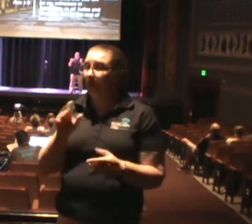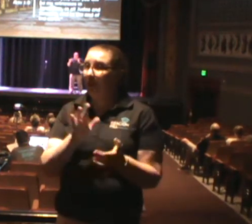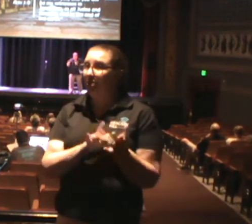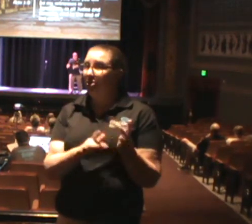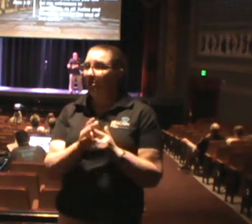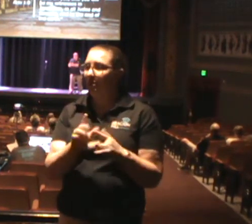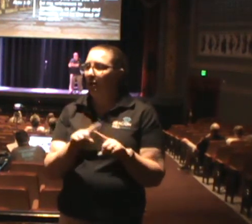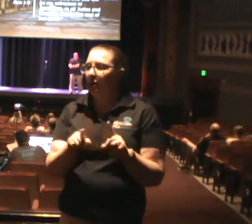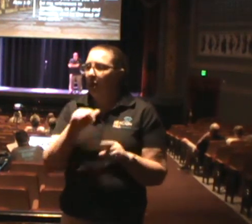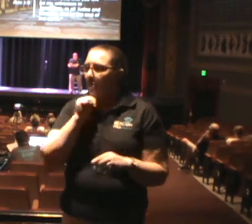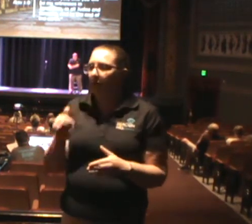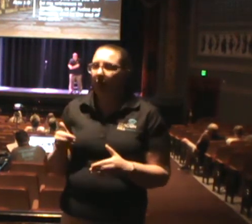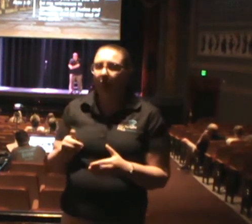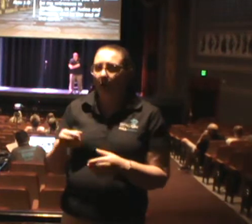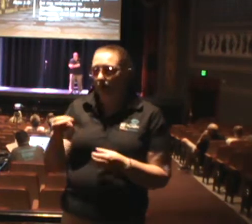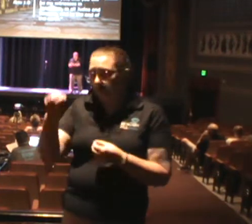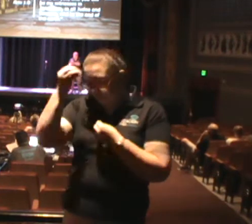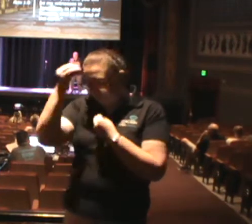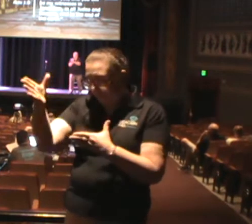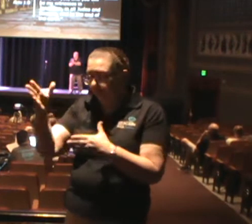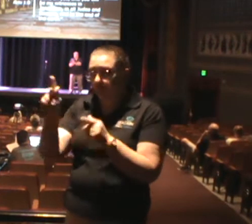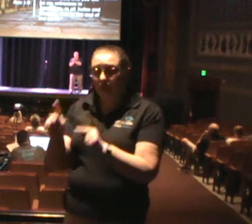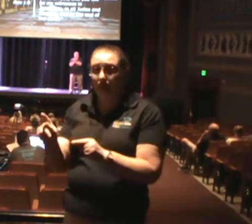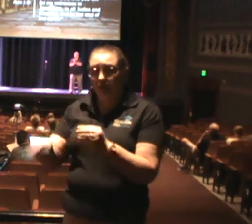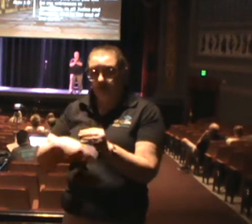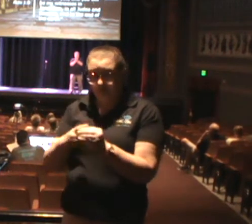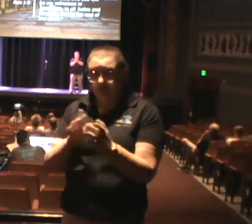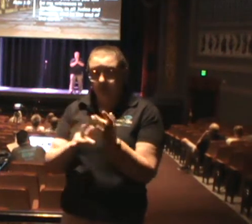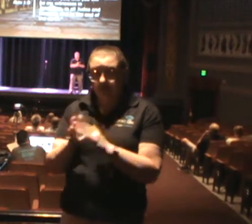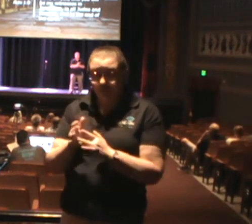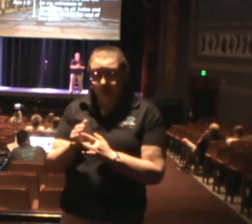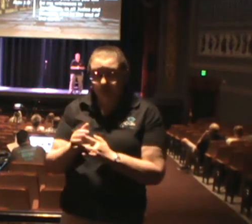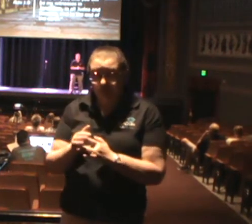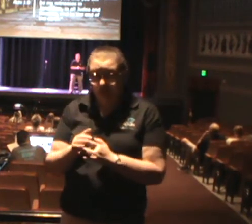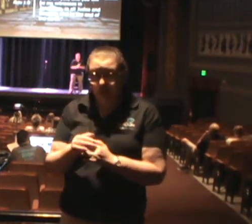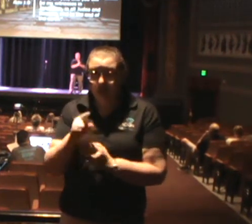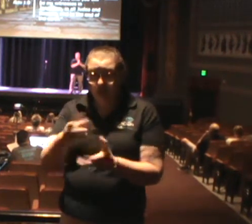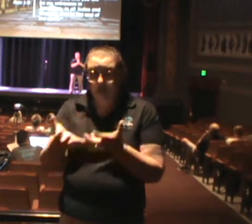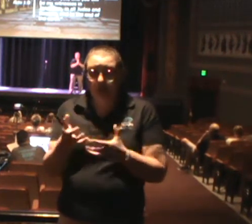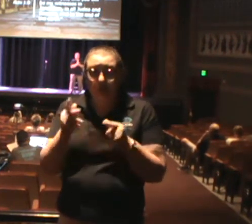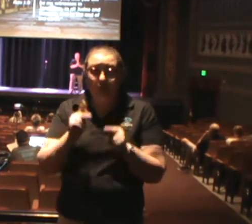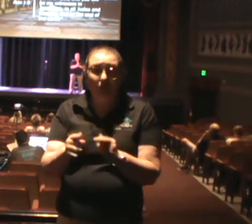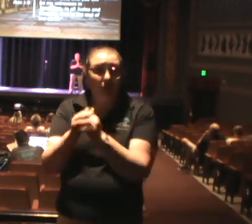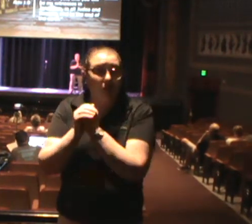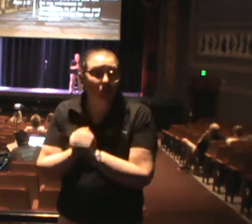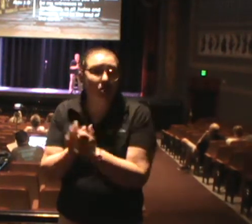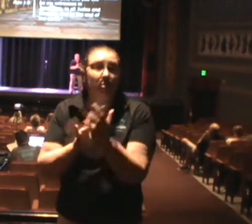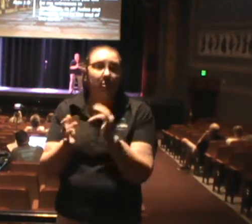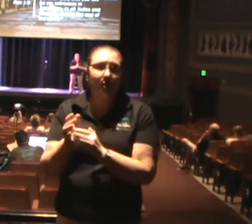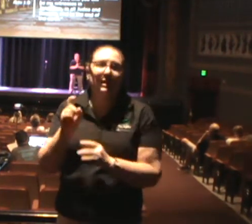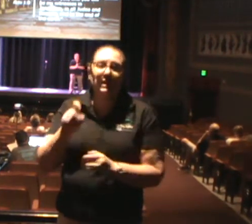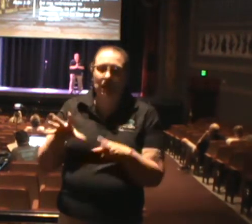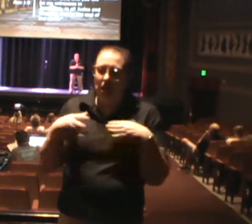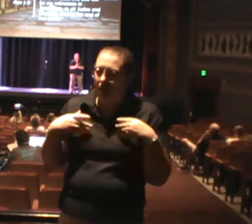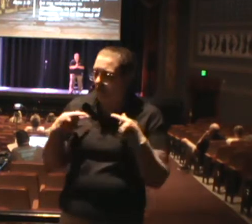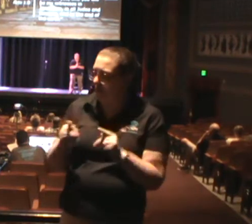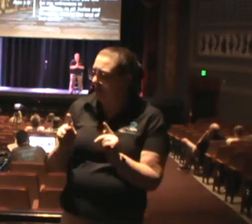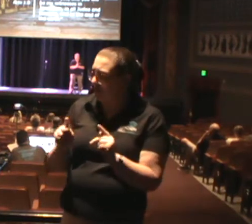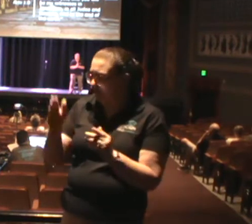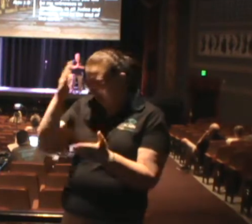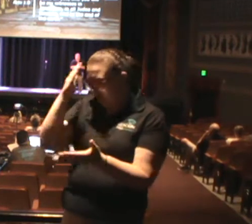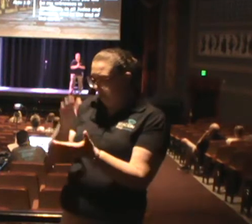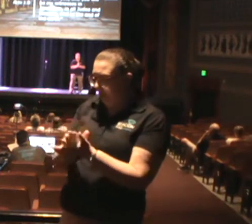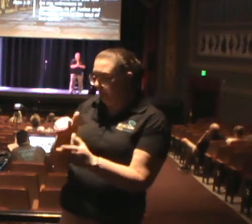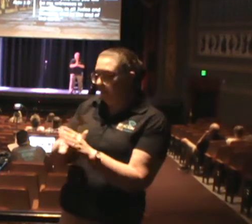You want people to worship Jesus? They have to have an opportunity to believe in Jesus. Alright,